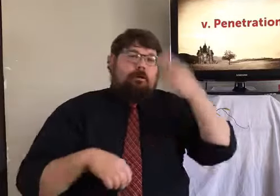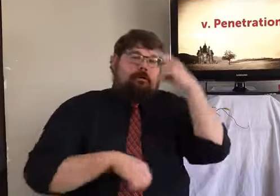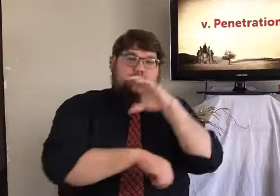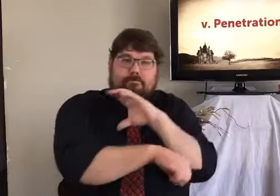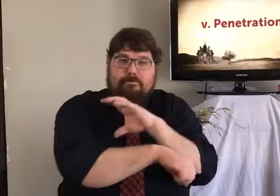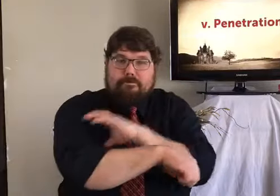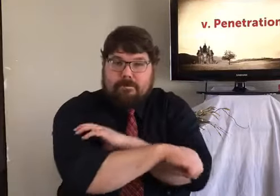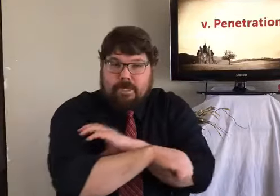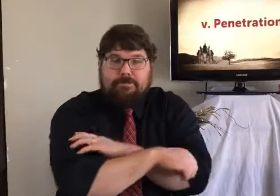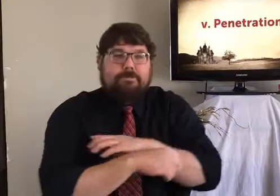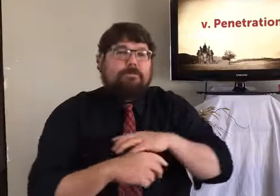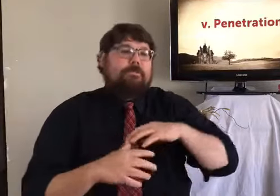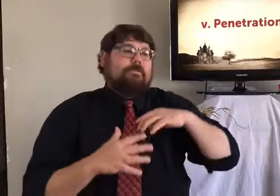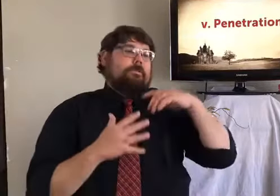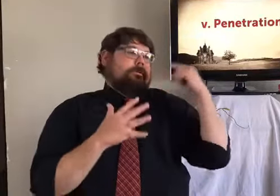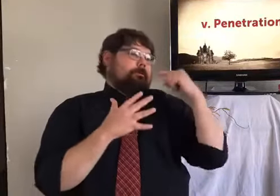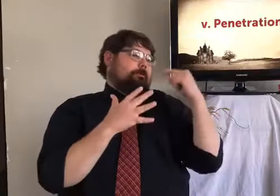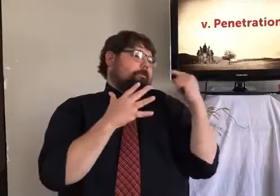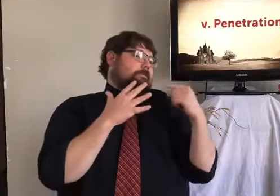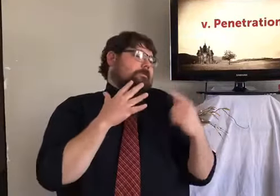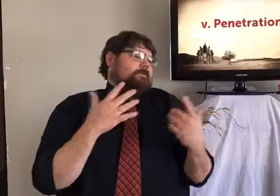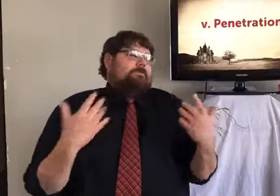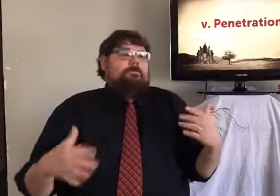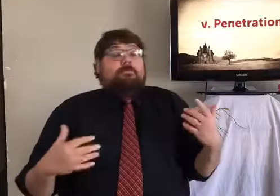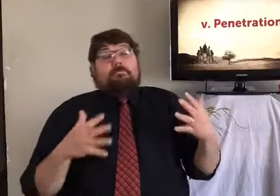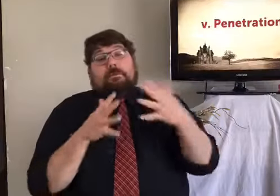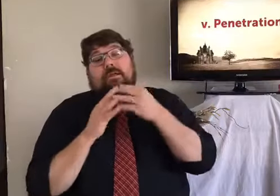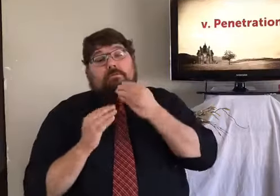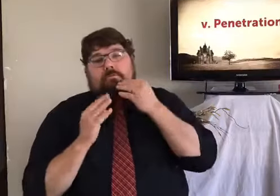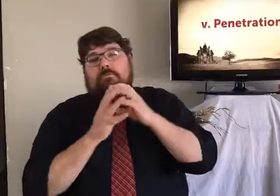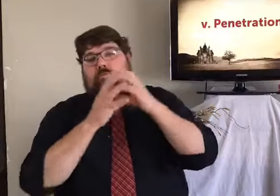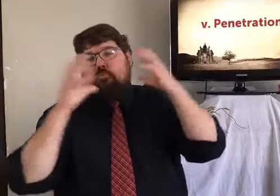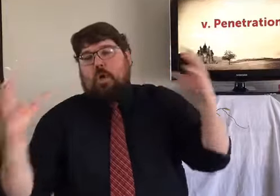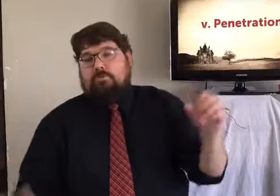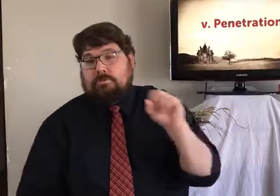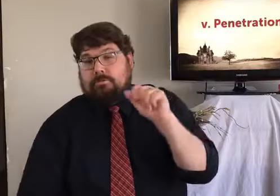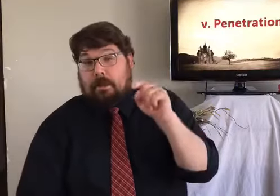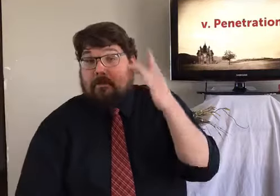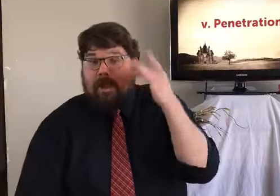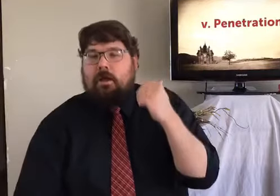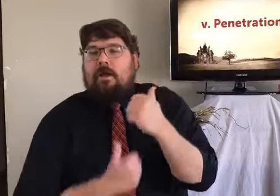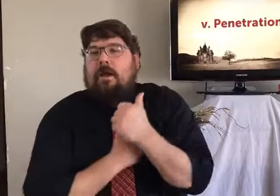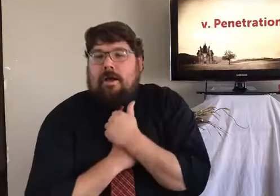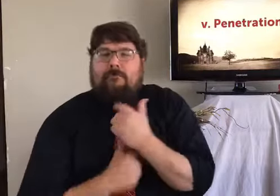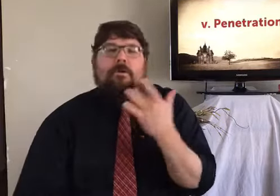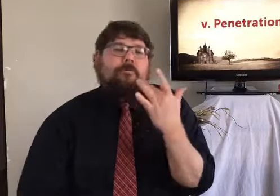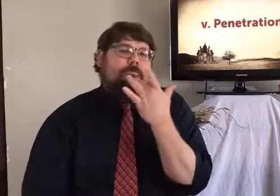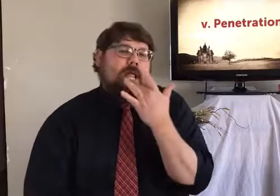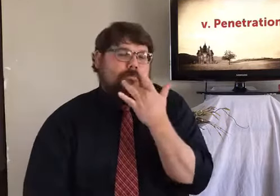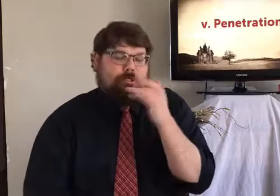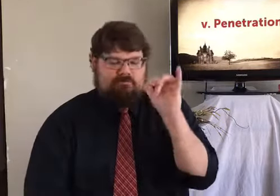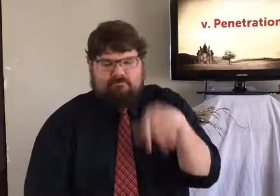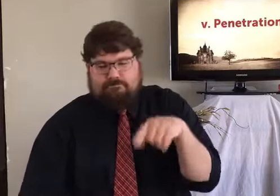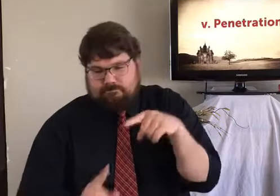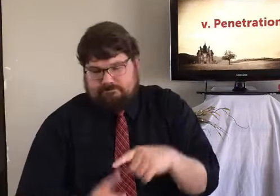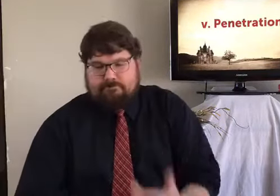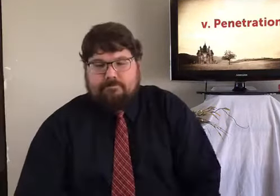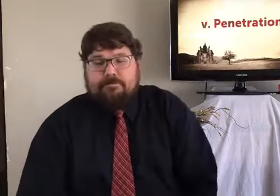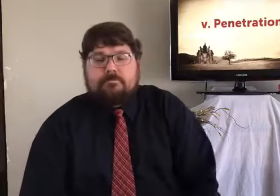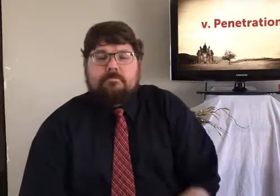So sometimes salt can have the opposite effect, you know, for those who struggle with high blood pressure or other ailments. Salt